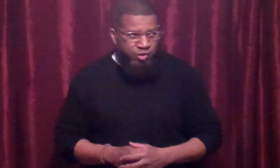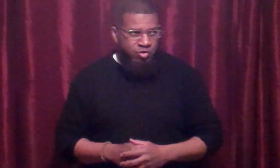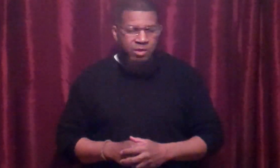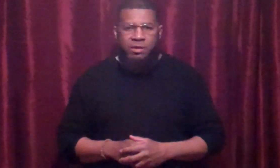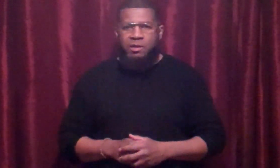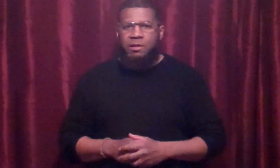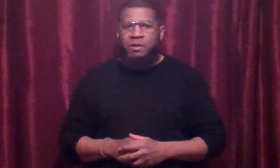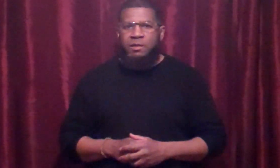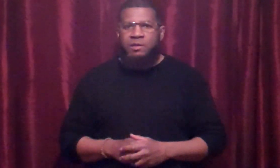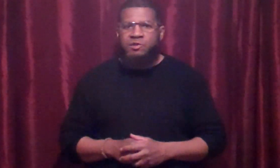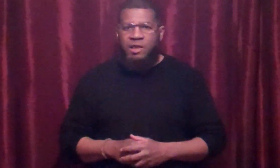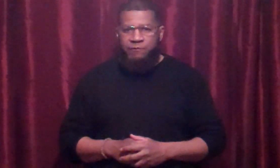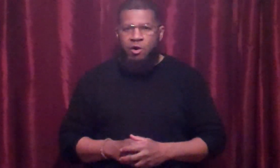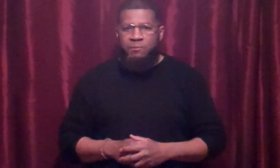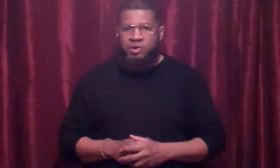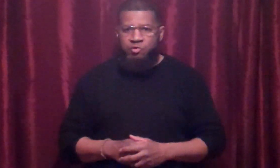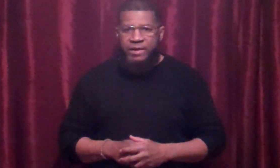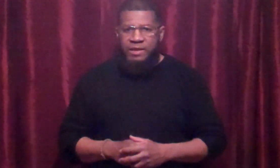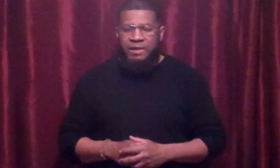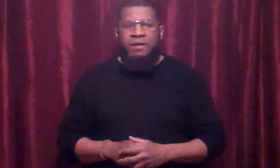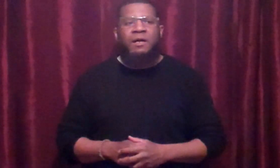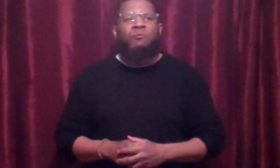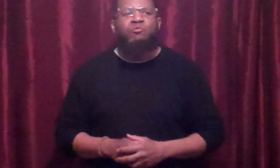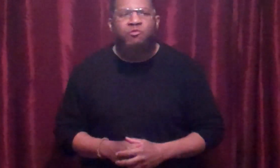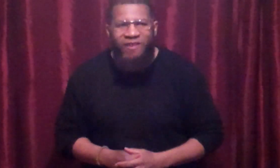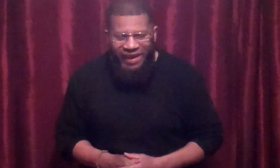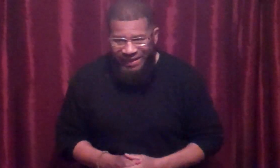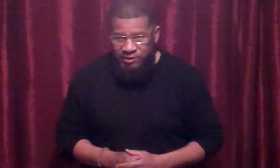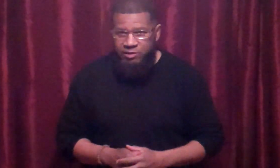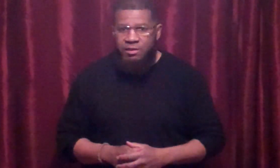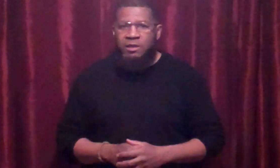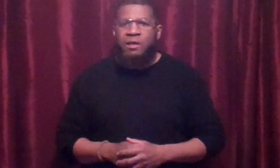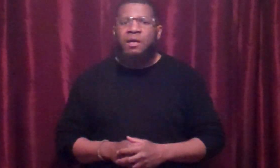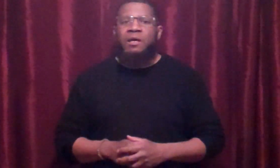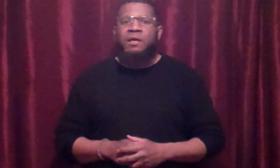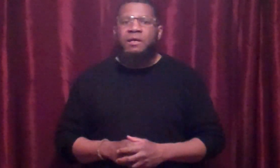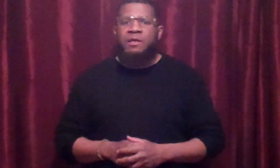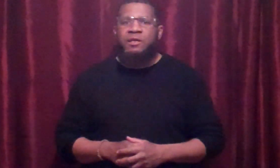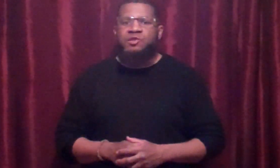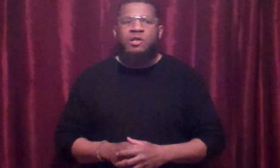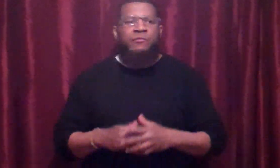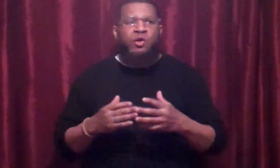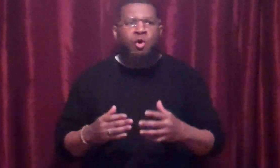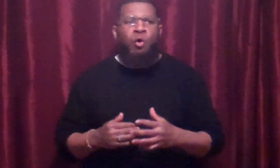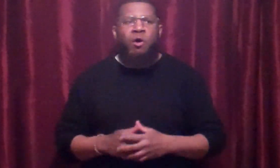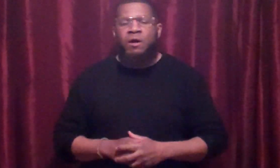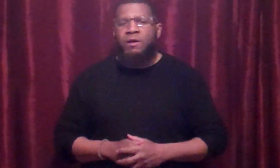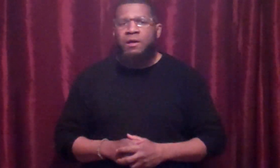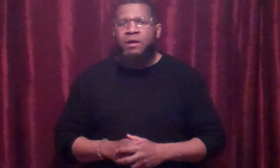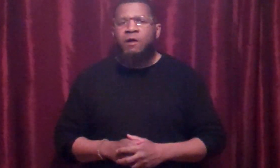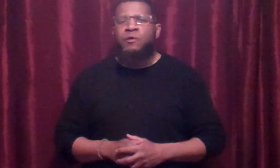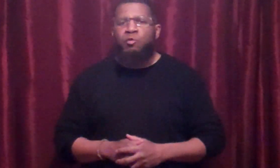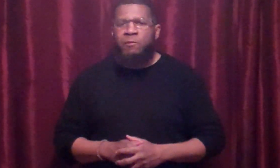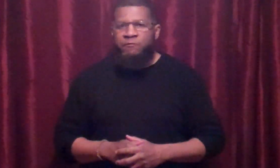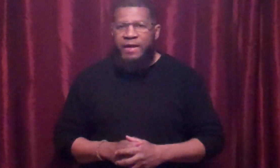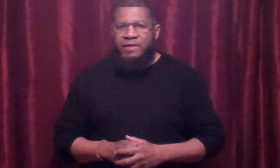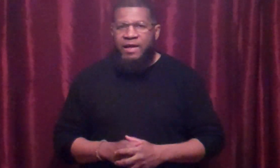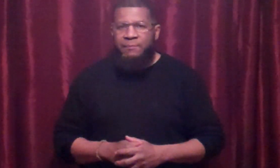is Safe Karma's training. That is the core of the Uma Fight Camp